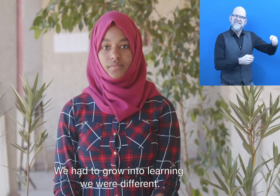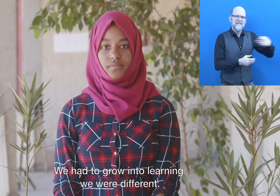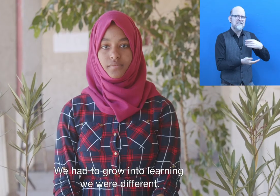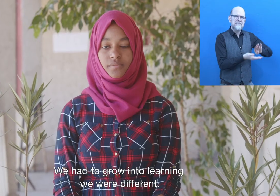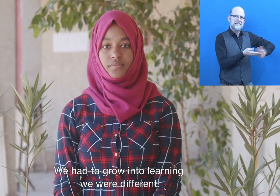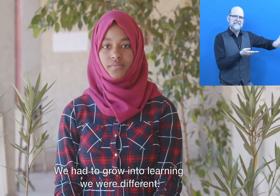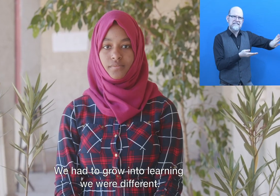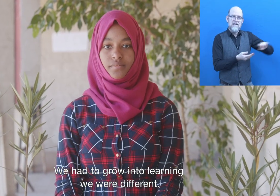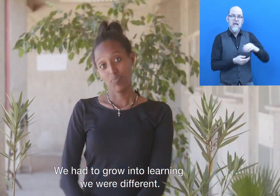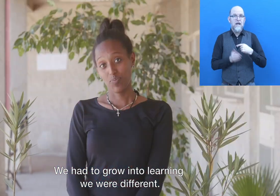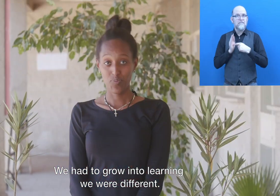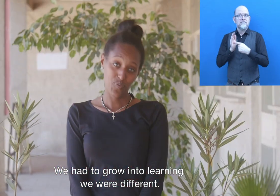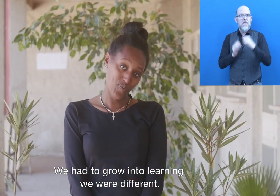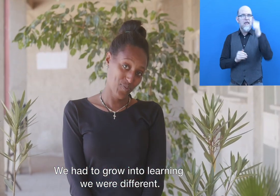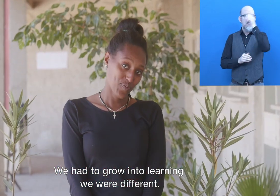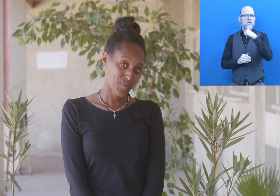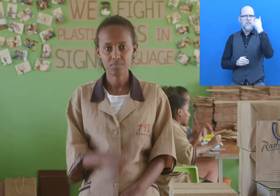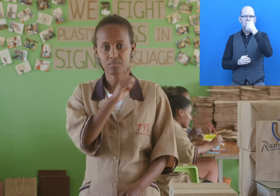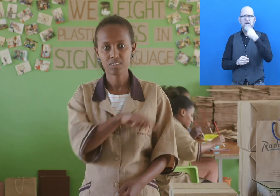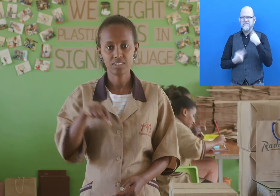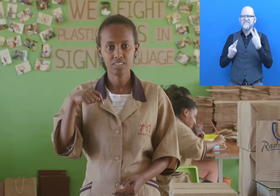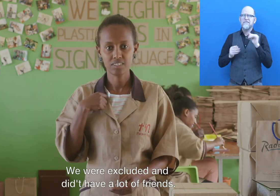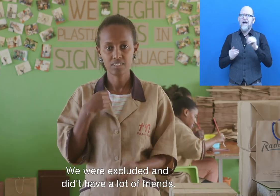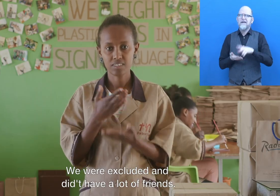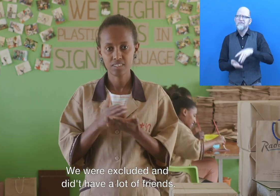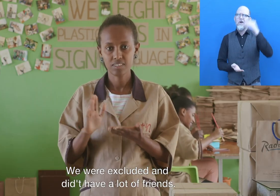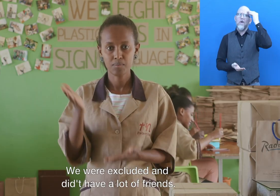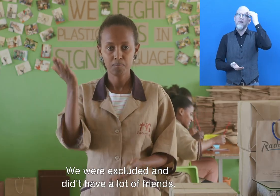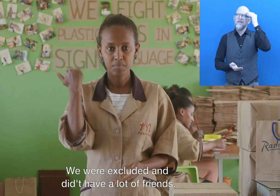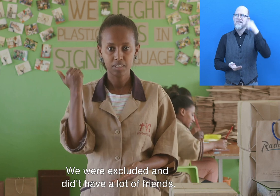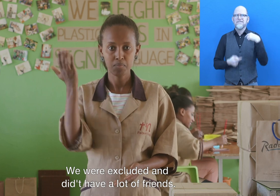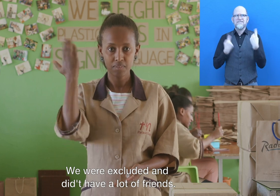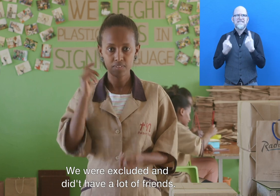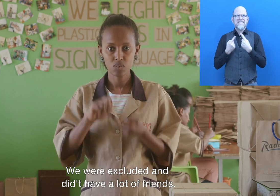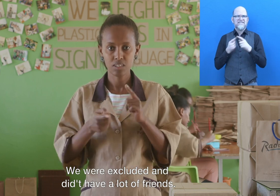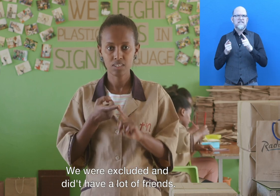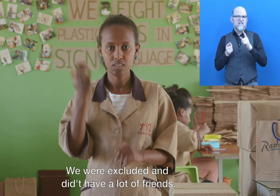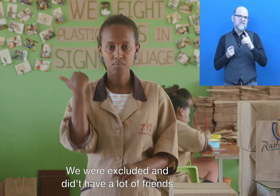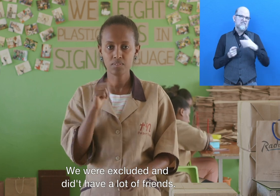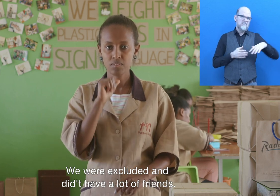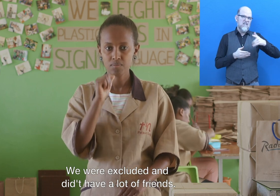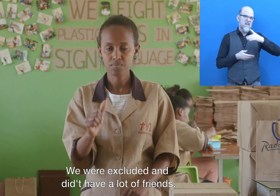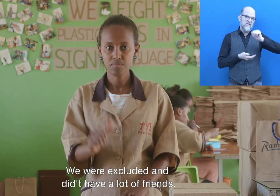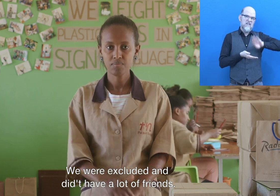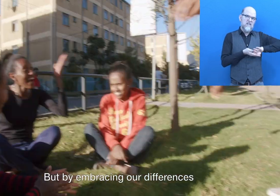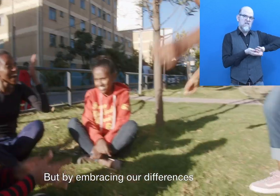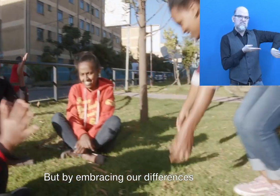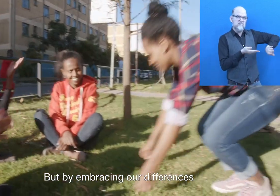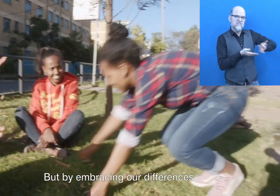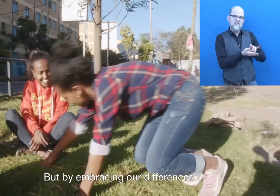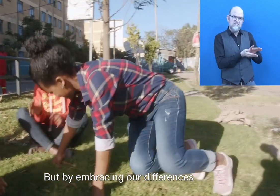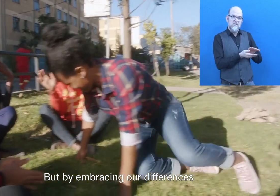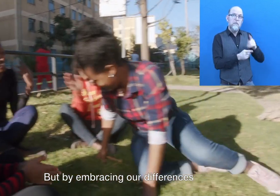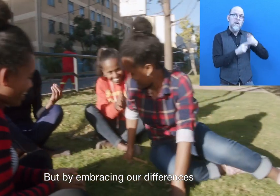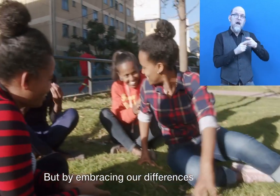We had to grow into learning we were different. We were excluded and didn't have a lot of friends. But by